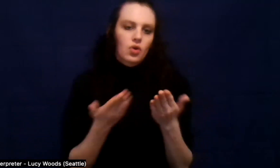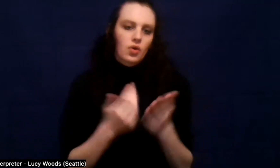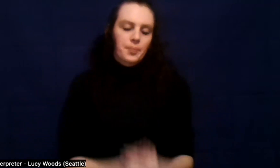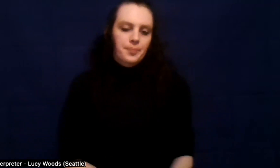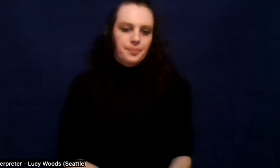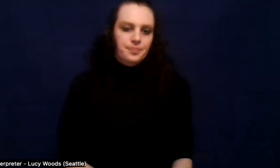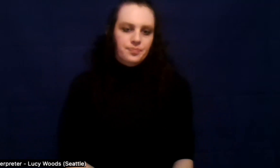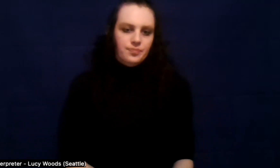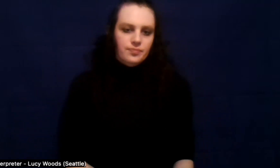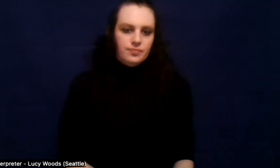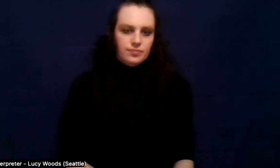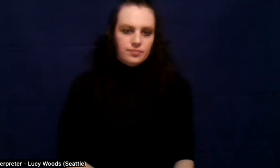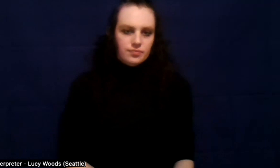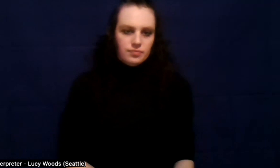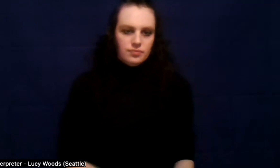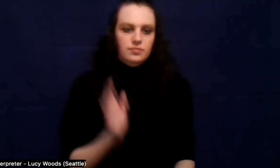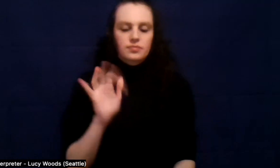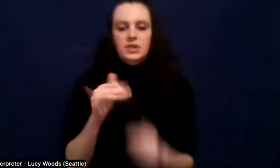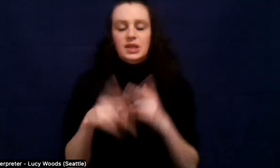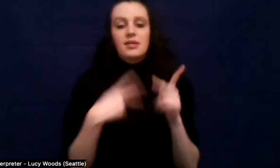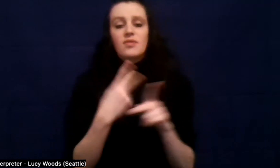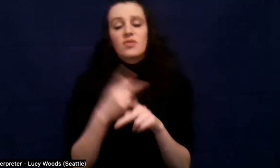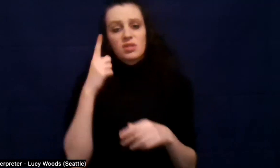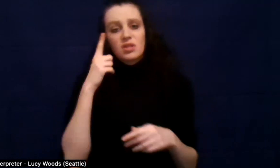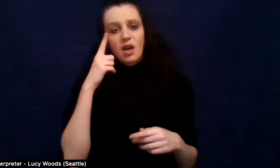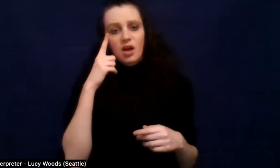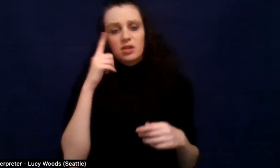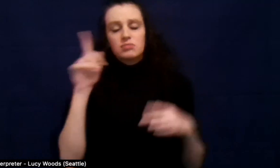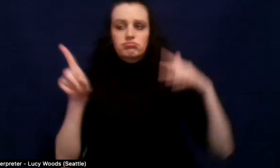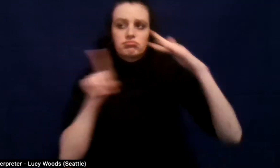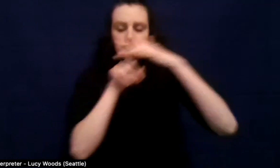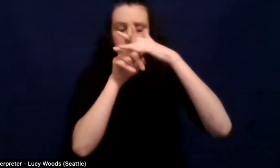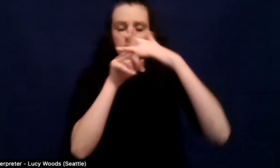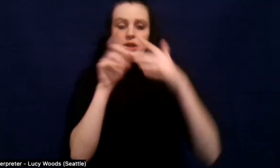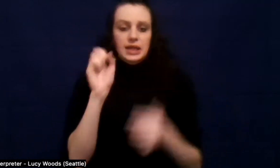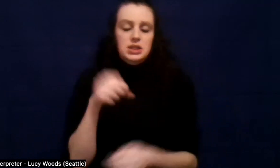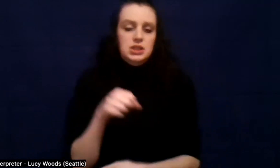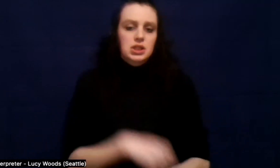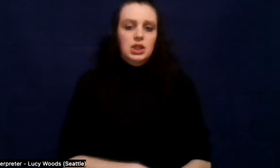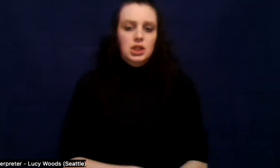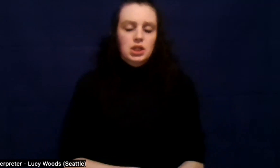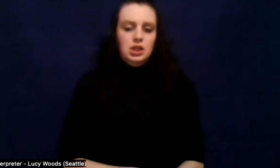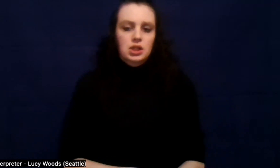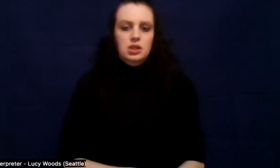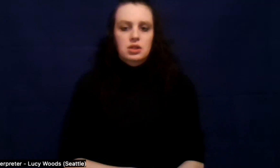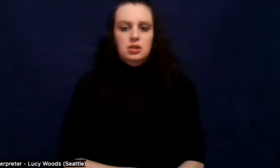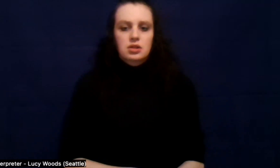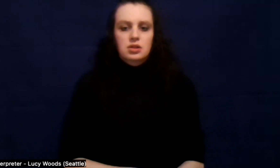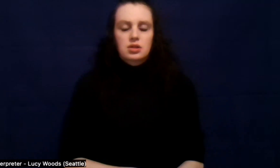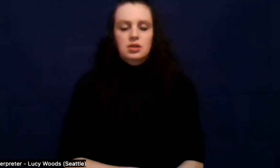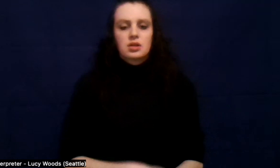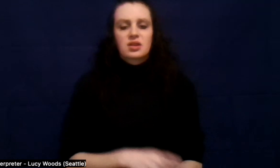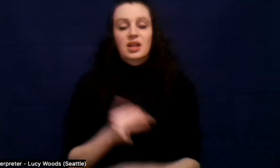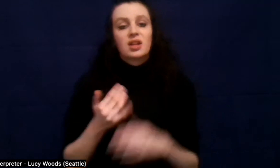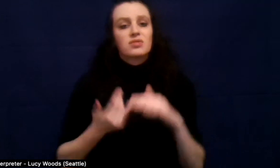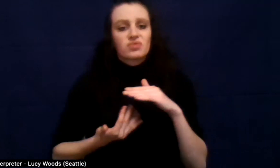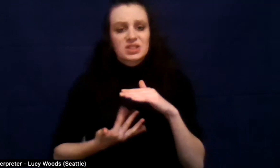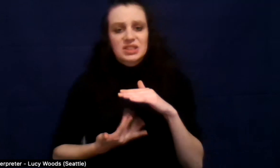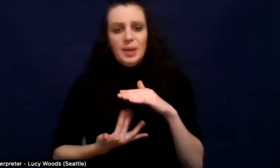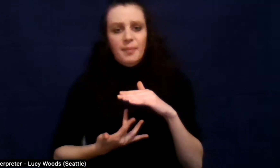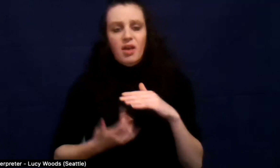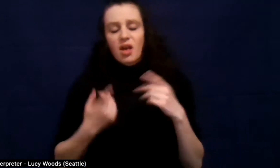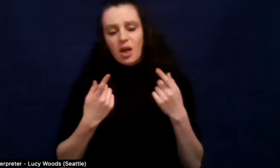because those thoughts do come up, you know, like those, um, resentments still come up